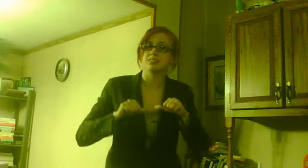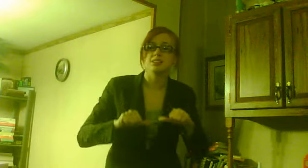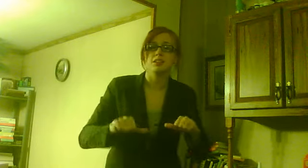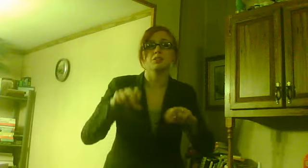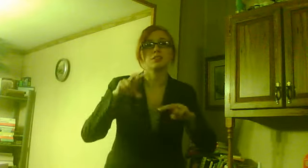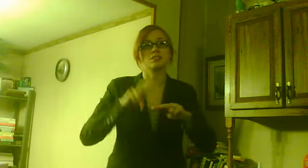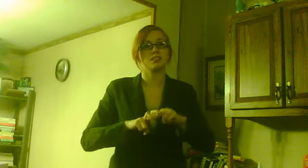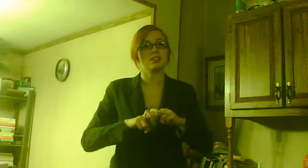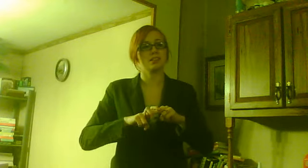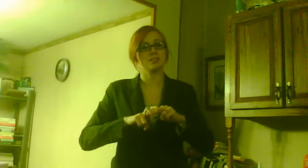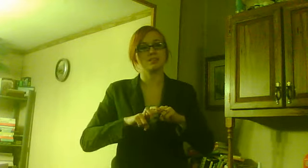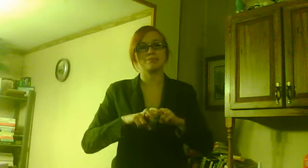All alone.